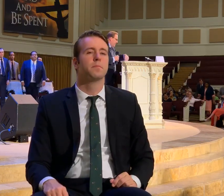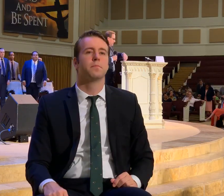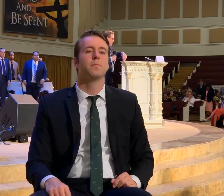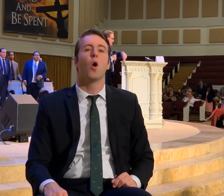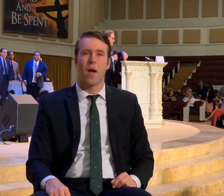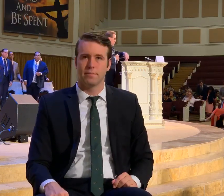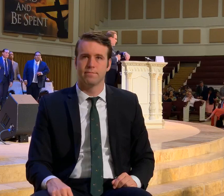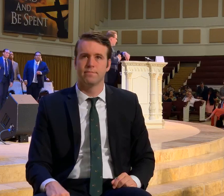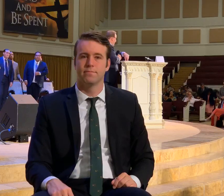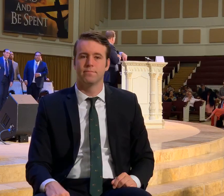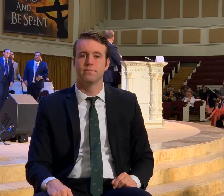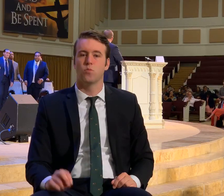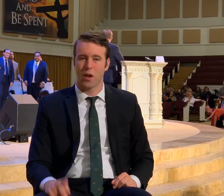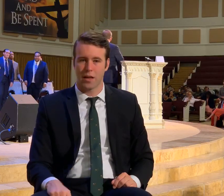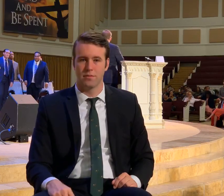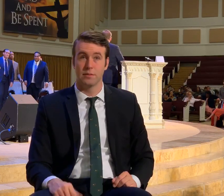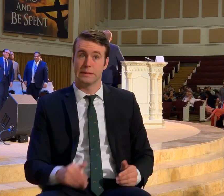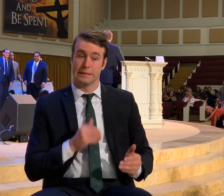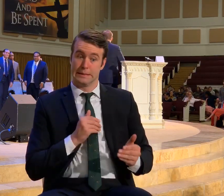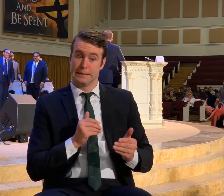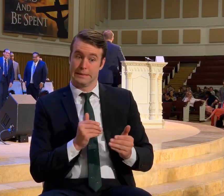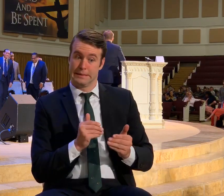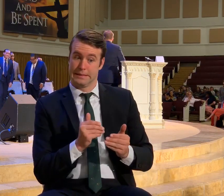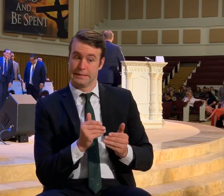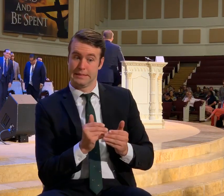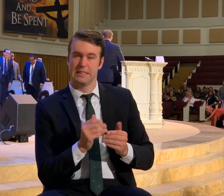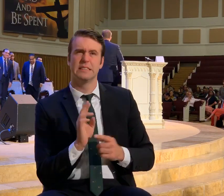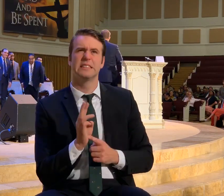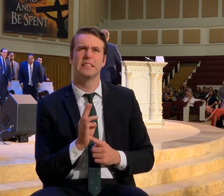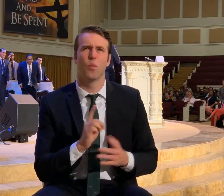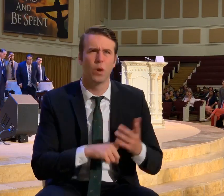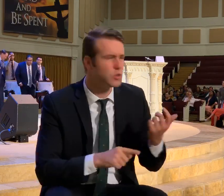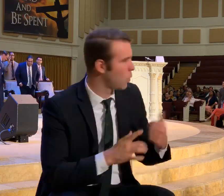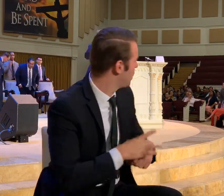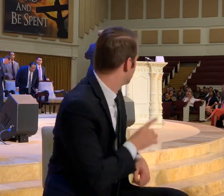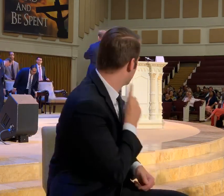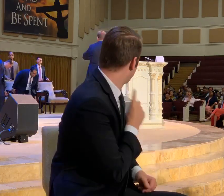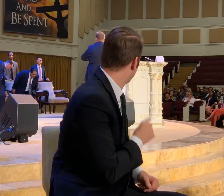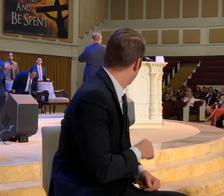All right. Okay. Let's get close. I've got six minutes. What does your watch say?